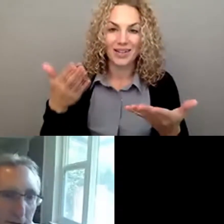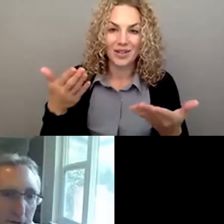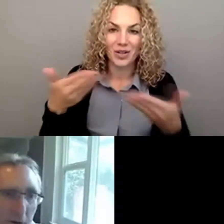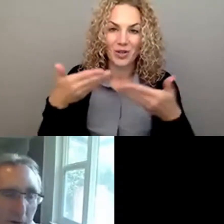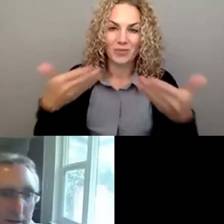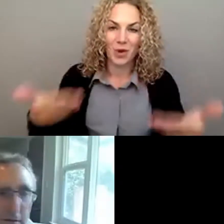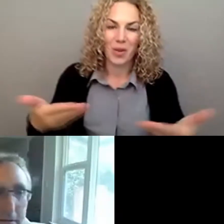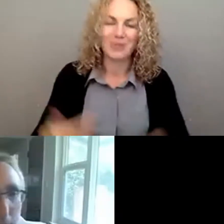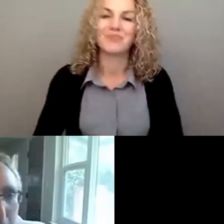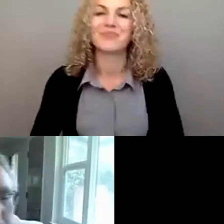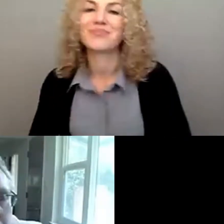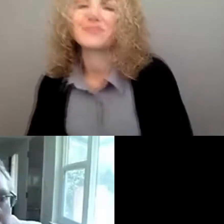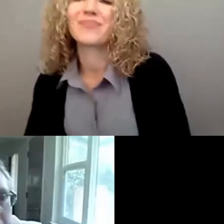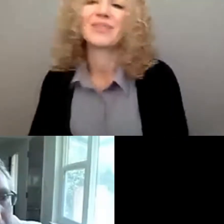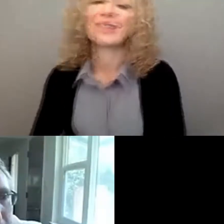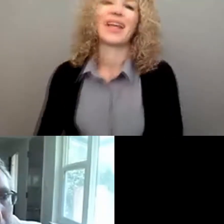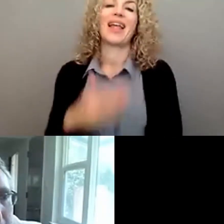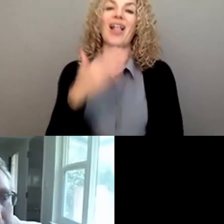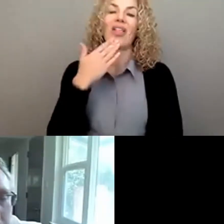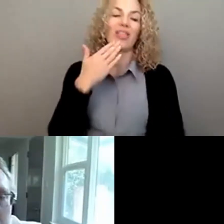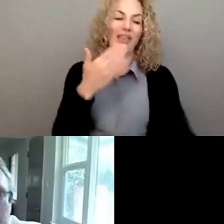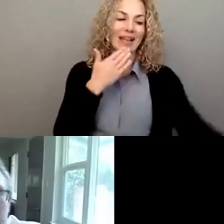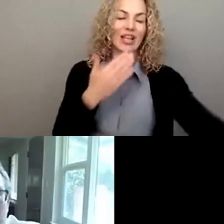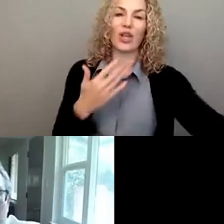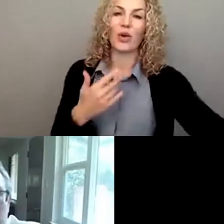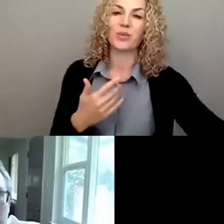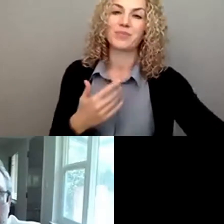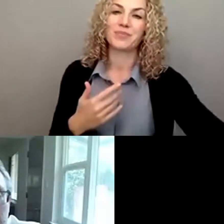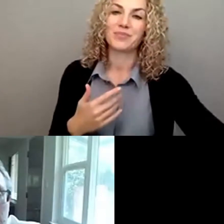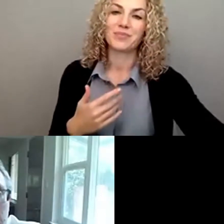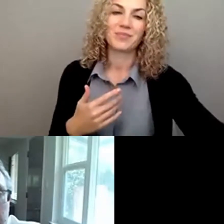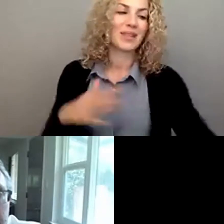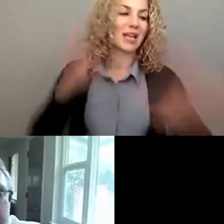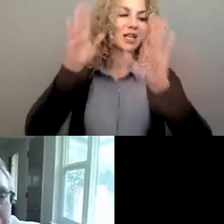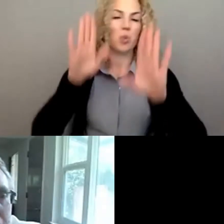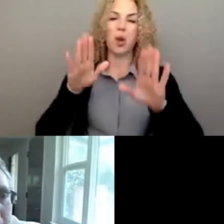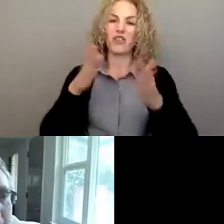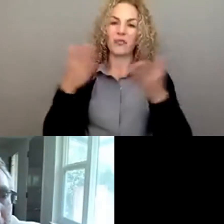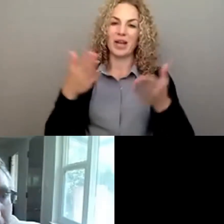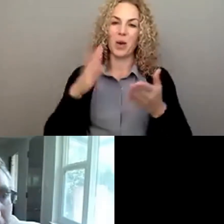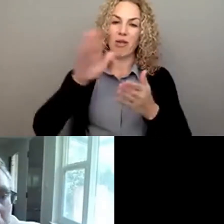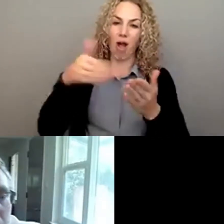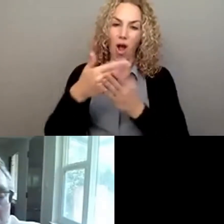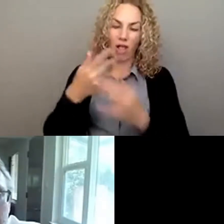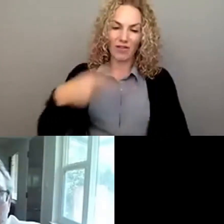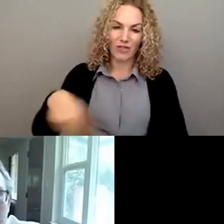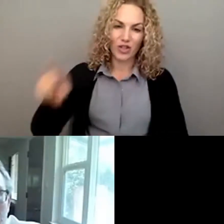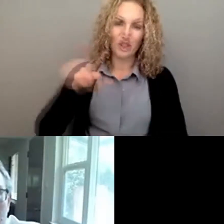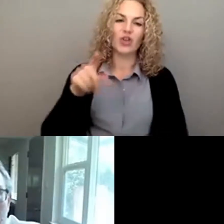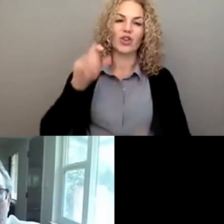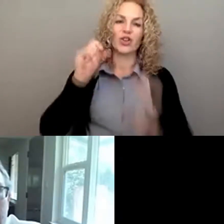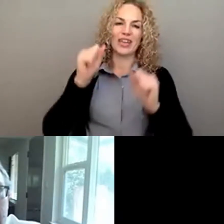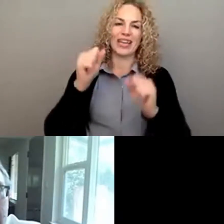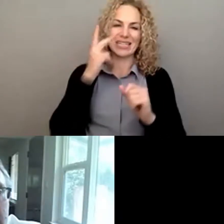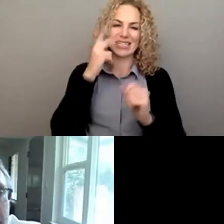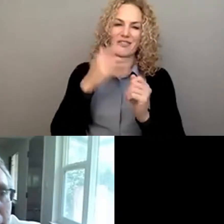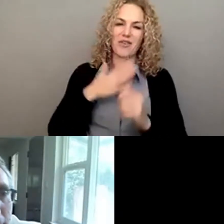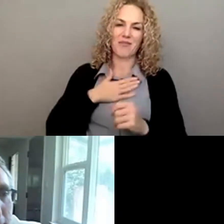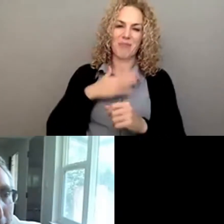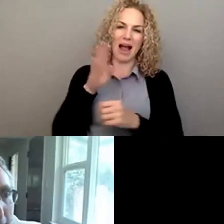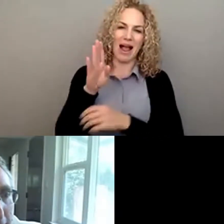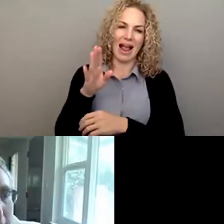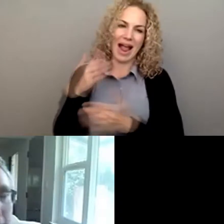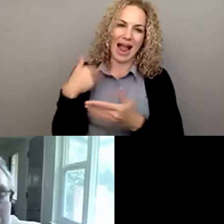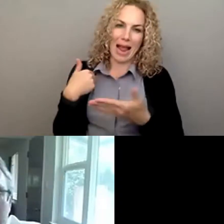Thank you so much, Bobby, and it's great to be here with all of you. As you can tell from my bio, I'm new in